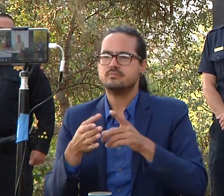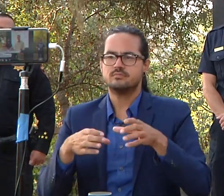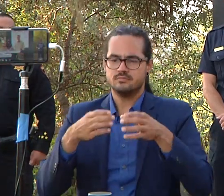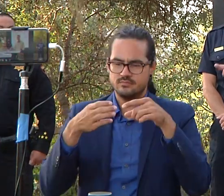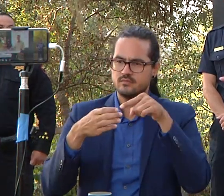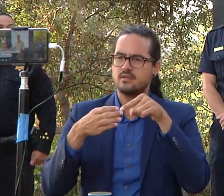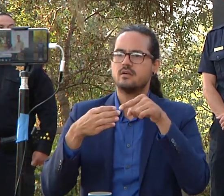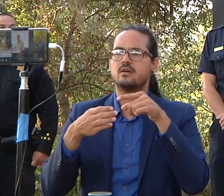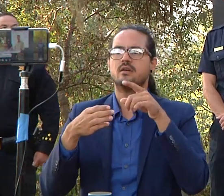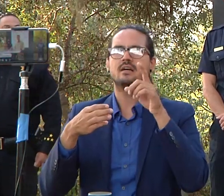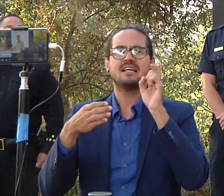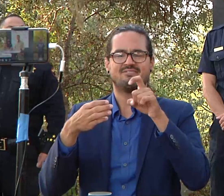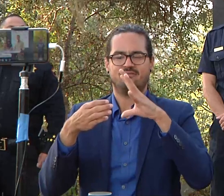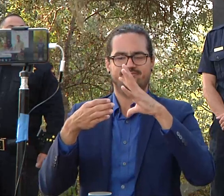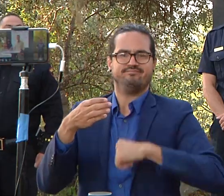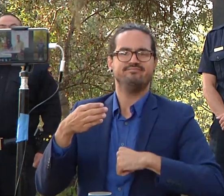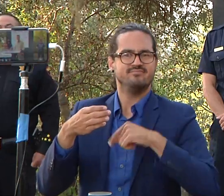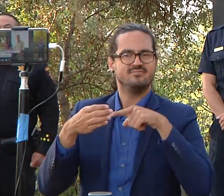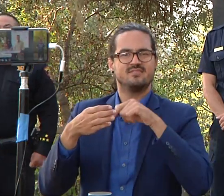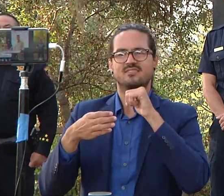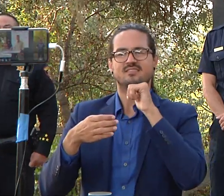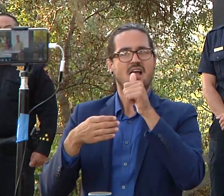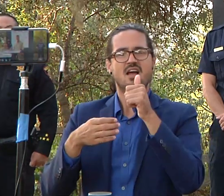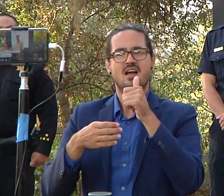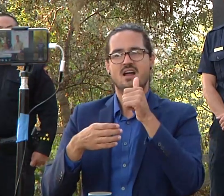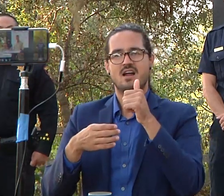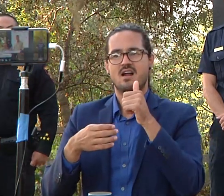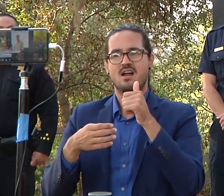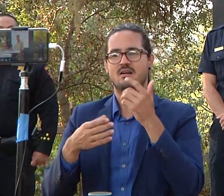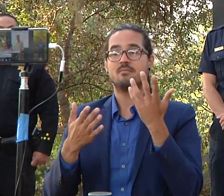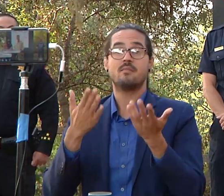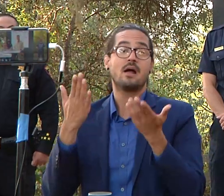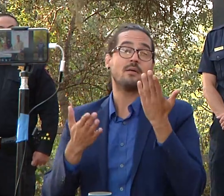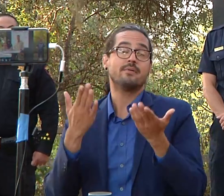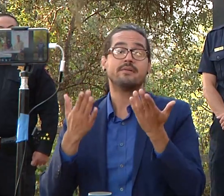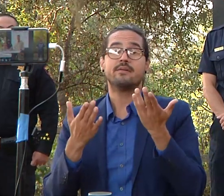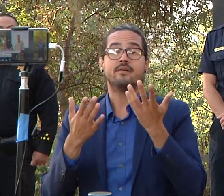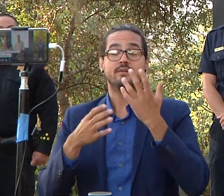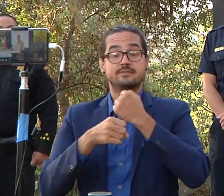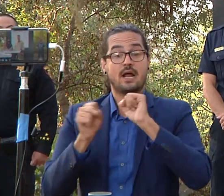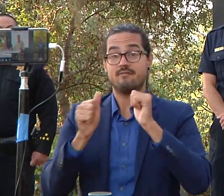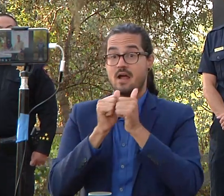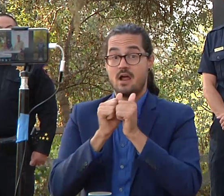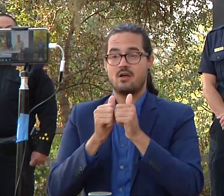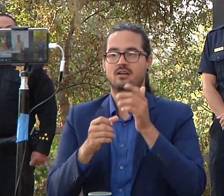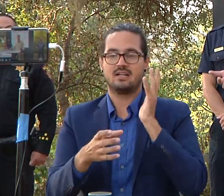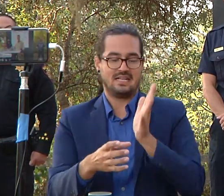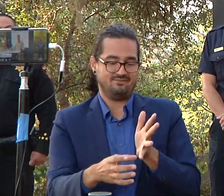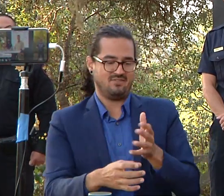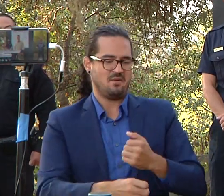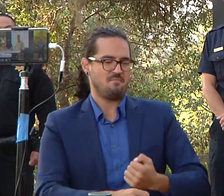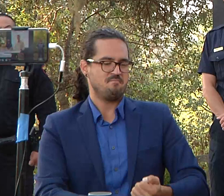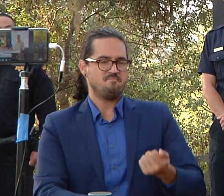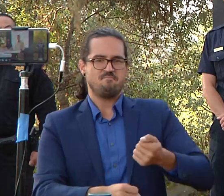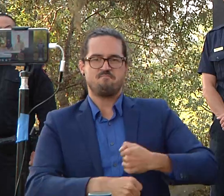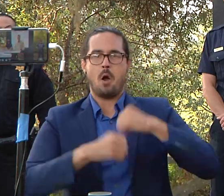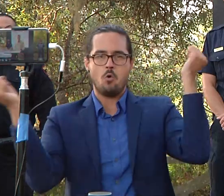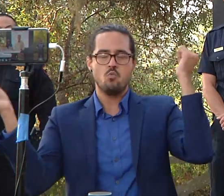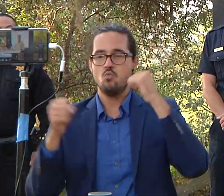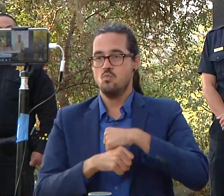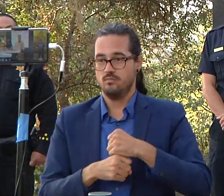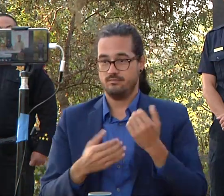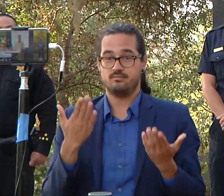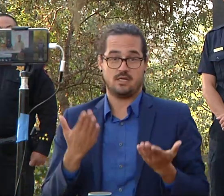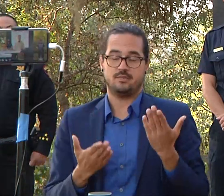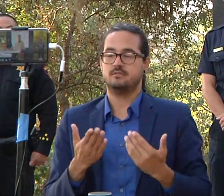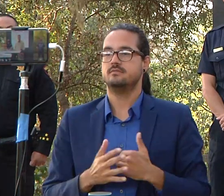they'll do that in a variety of different ways which could mean detonating it in place but there's a lot of information that come out of that they'll go back and look